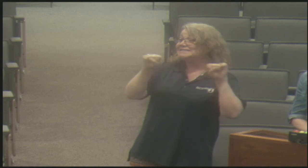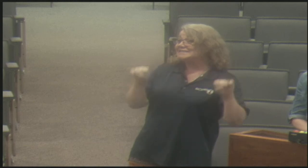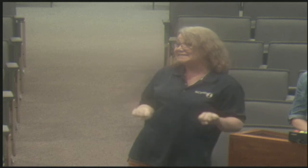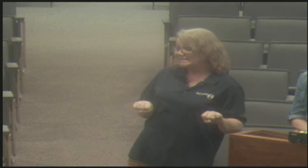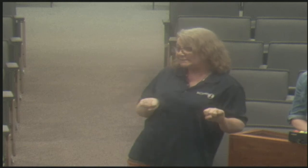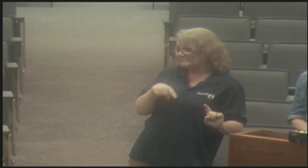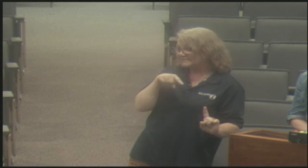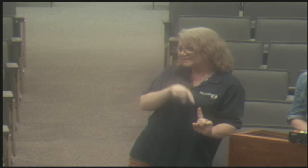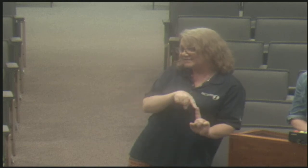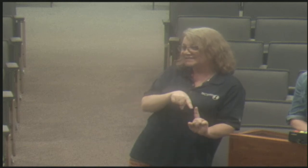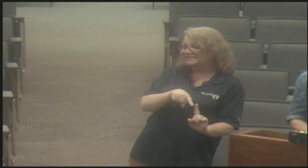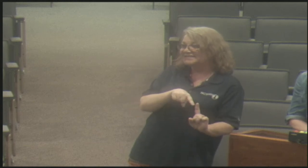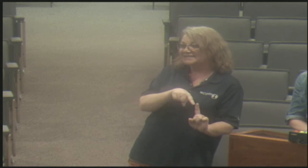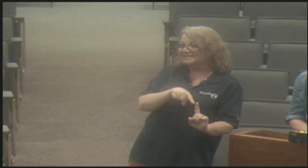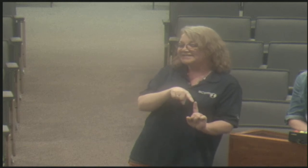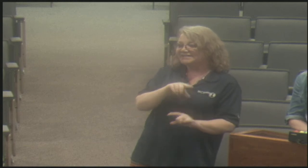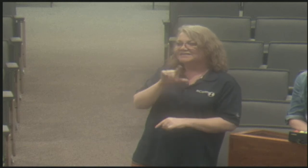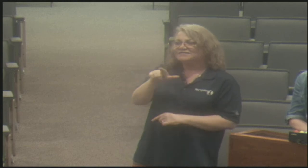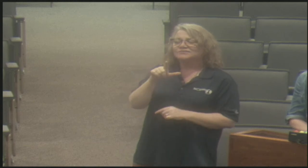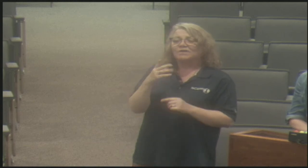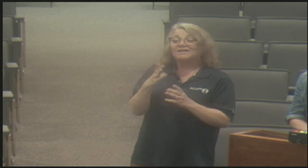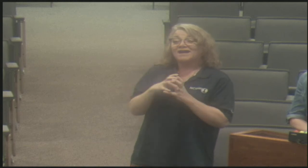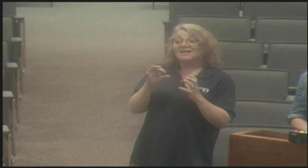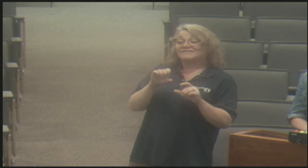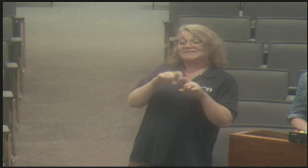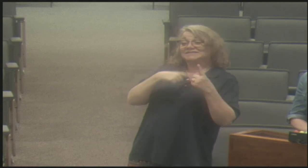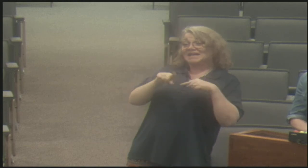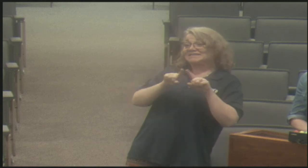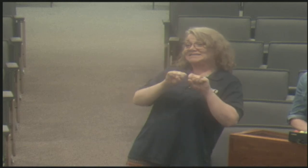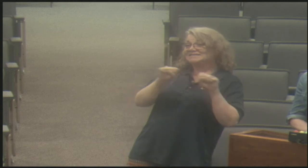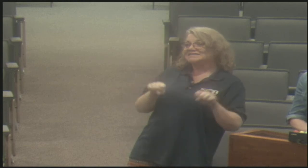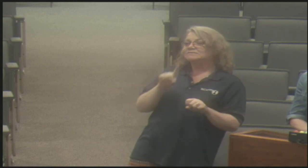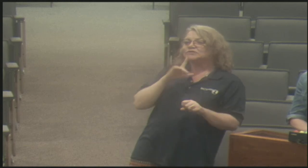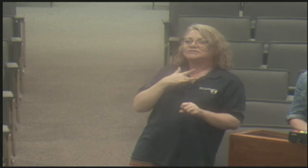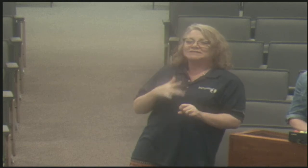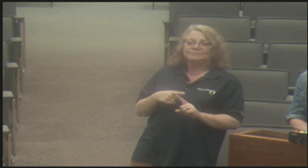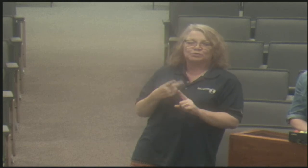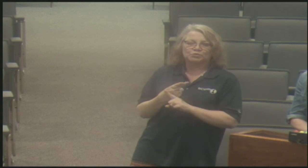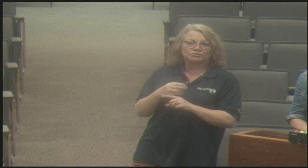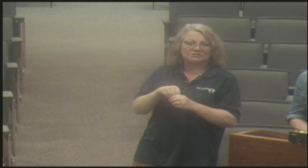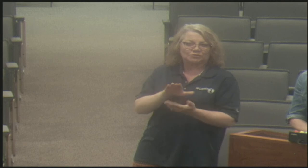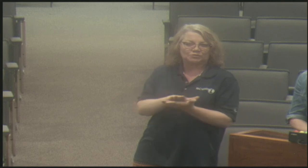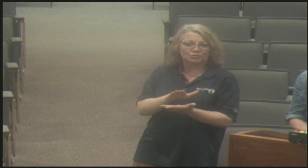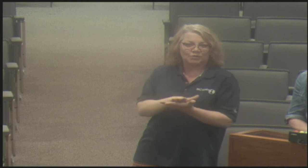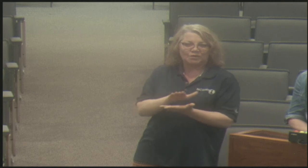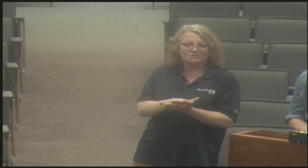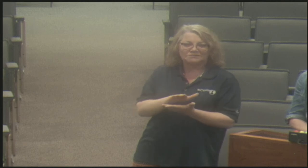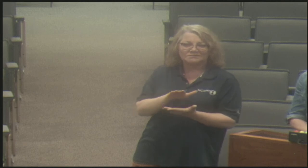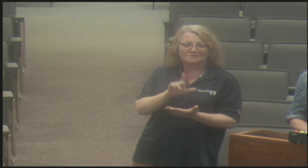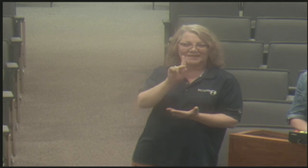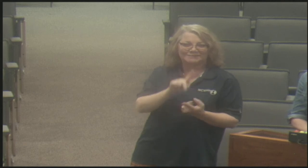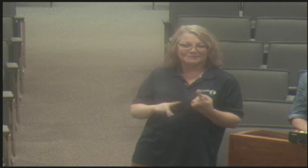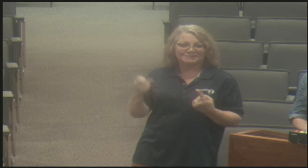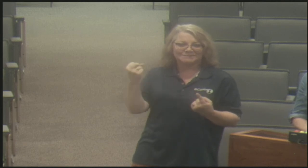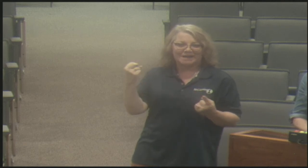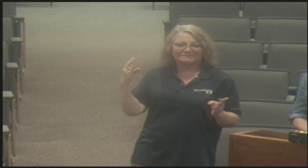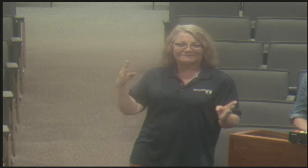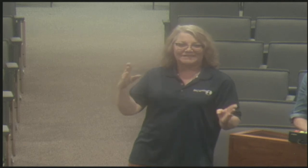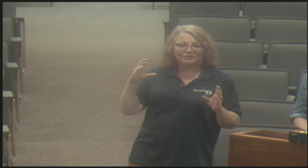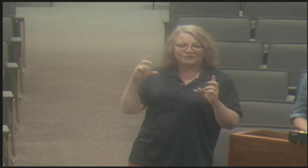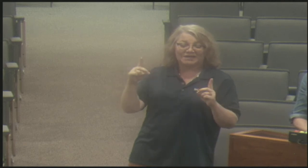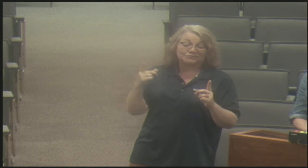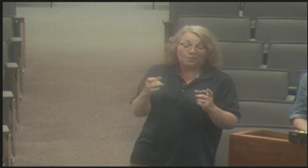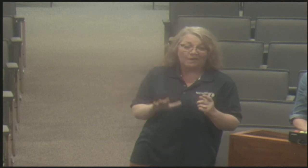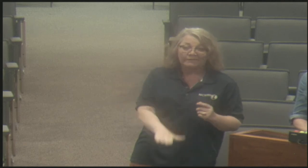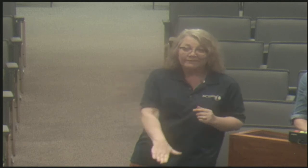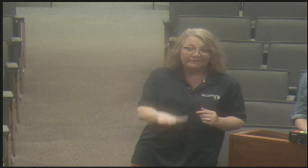a language. Now, there are other signing systems and those systems are typical, typically